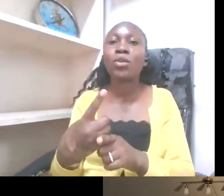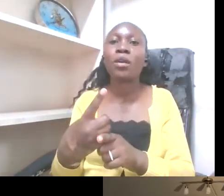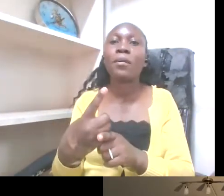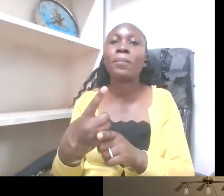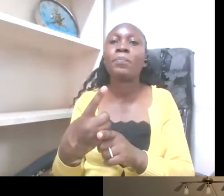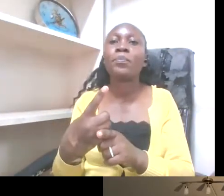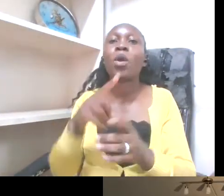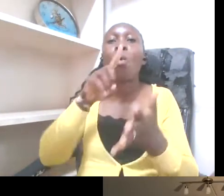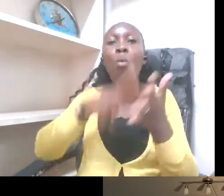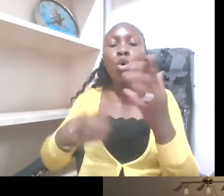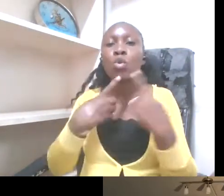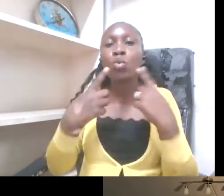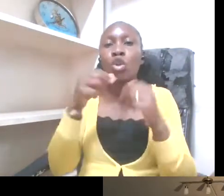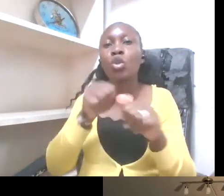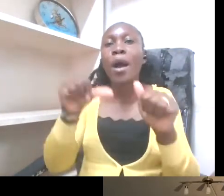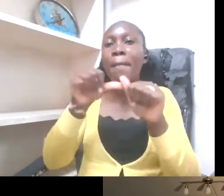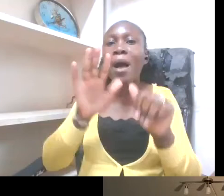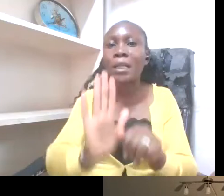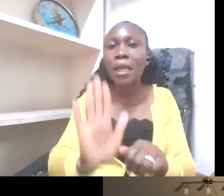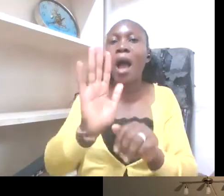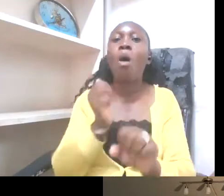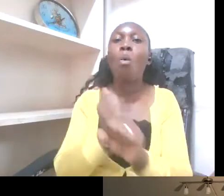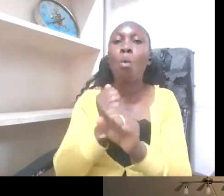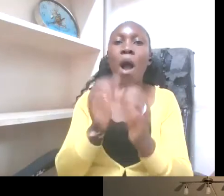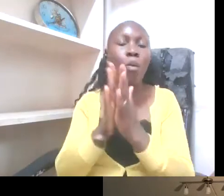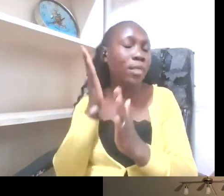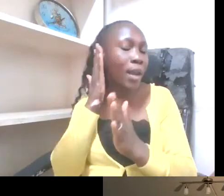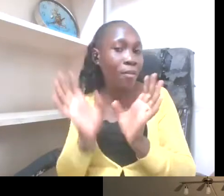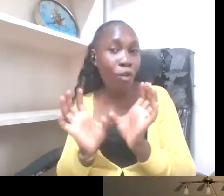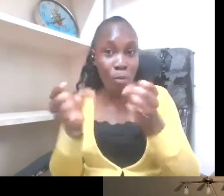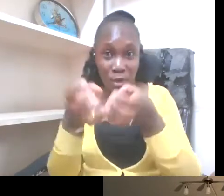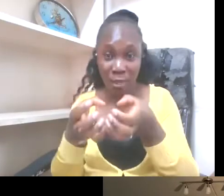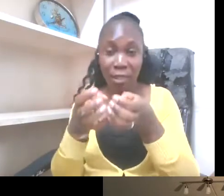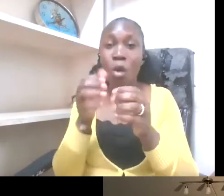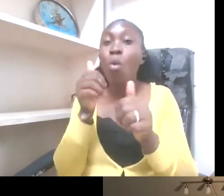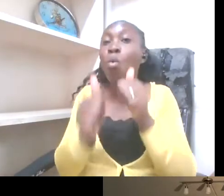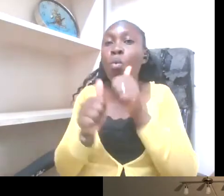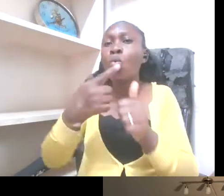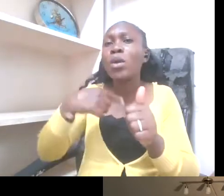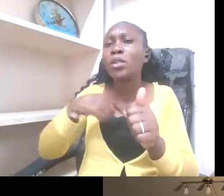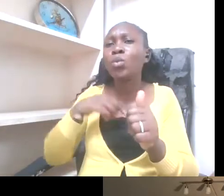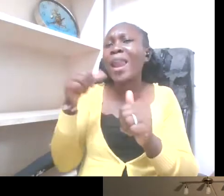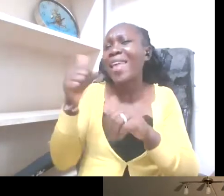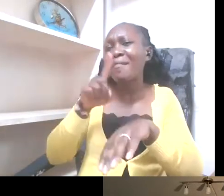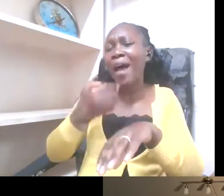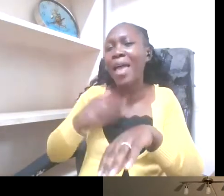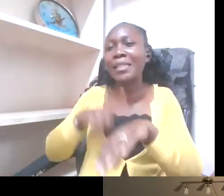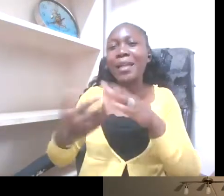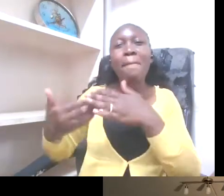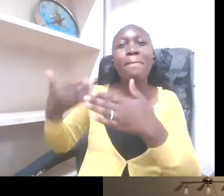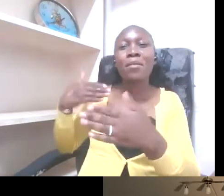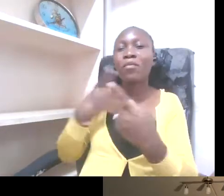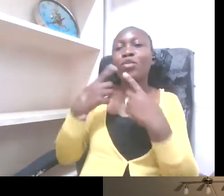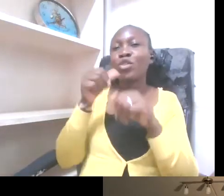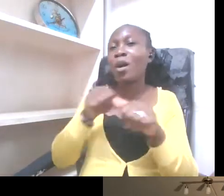her work with the deaf community, which we didn't have time to cover in